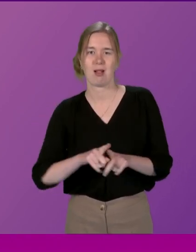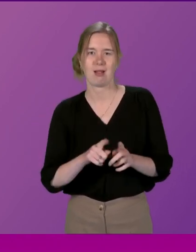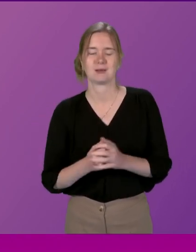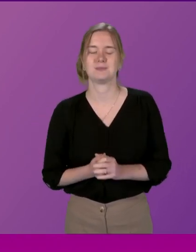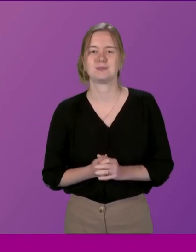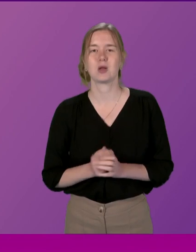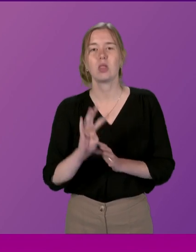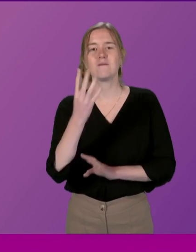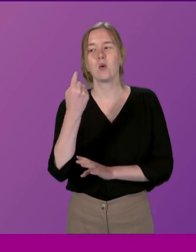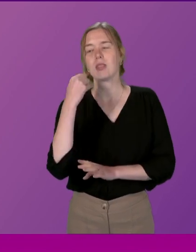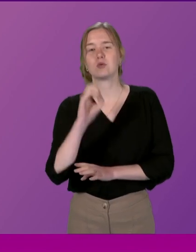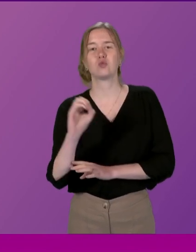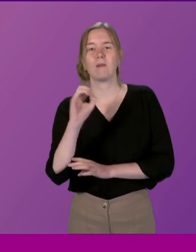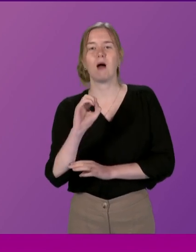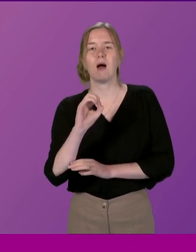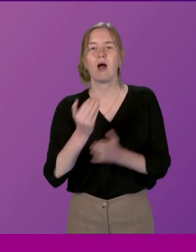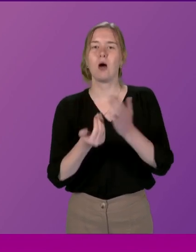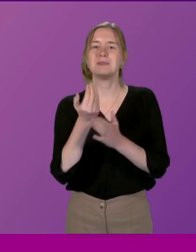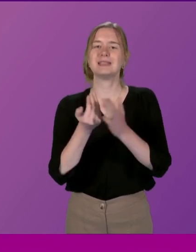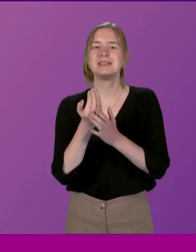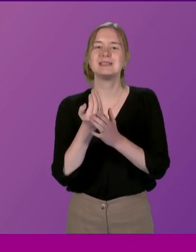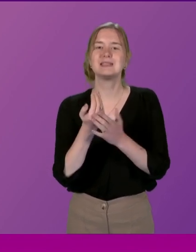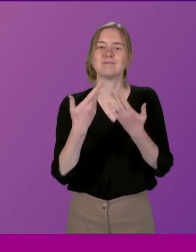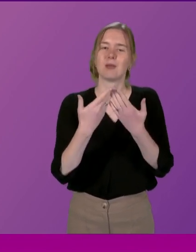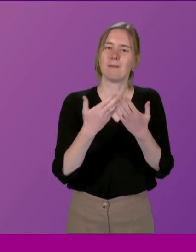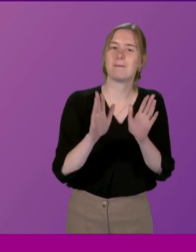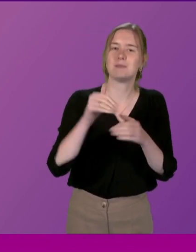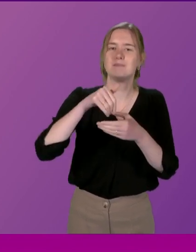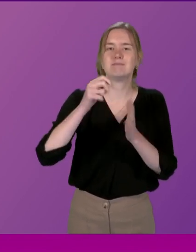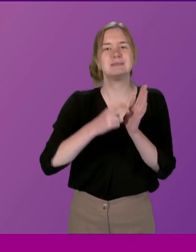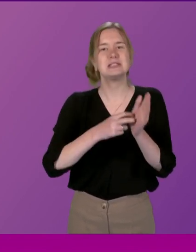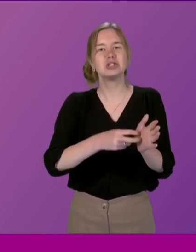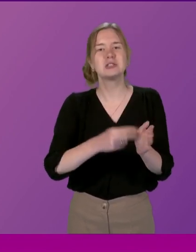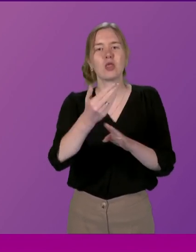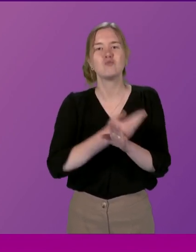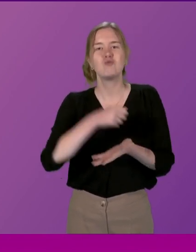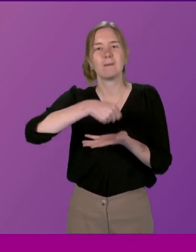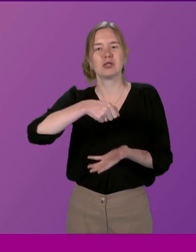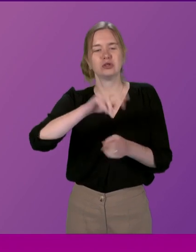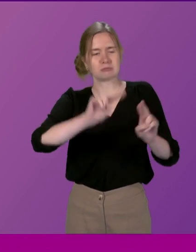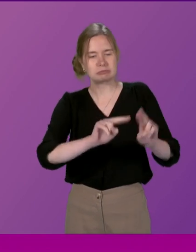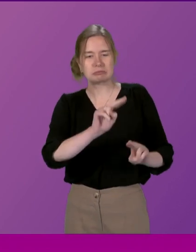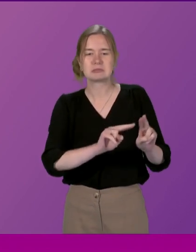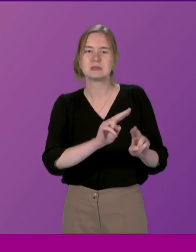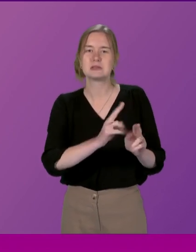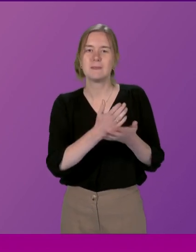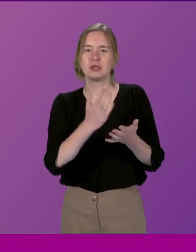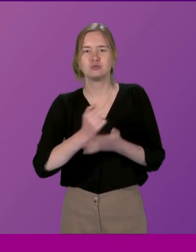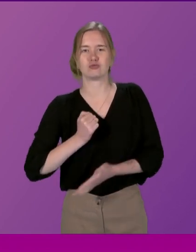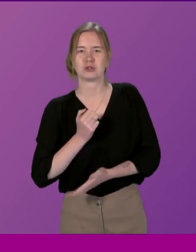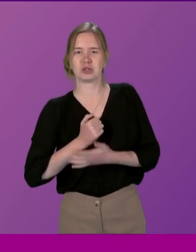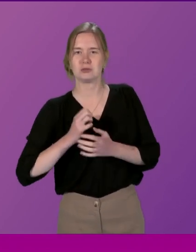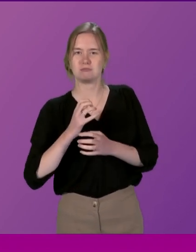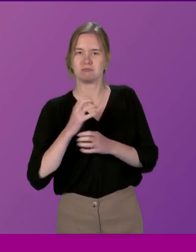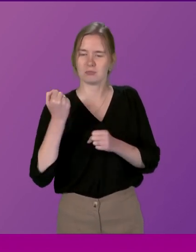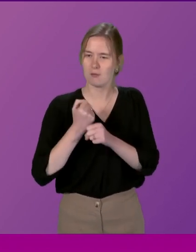October, I updated the citizens' participation and public petitions committee at their pre-budget scrutiny session to say that the Scottish Government is looking to resource